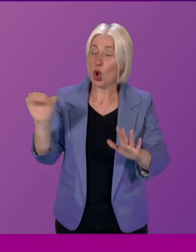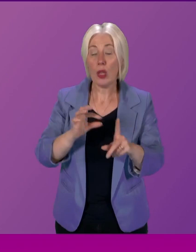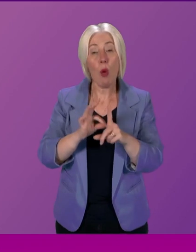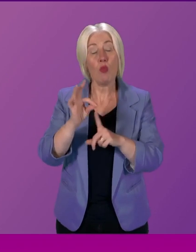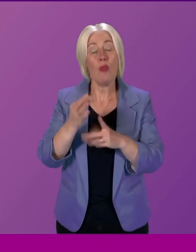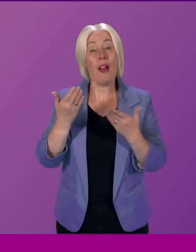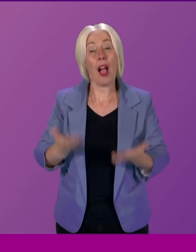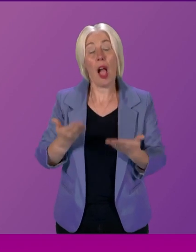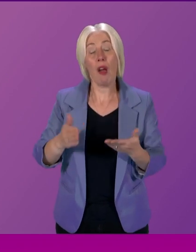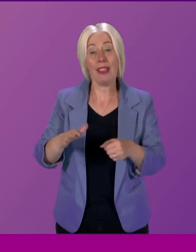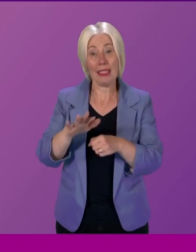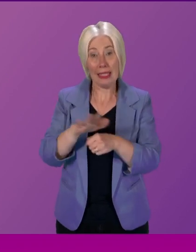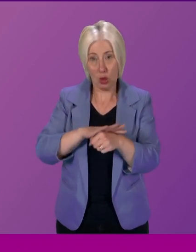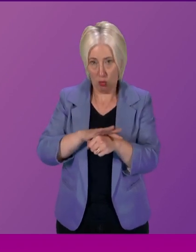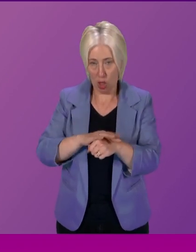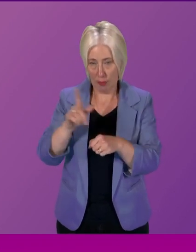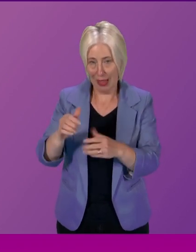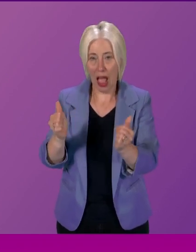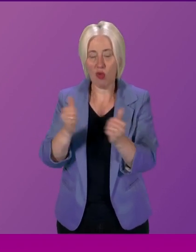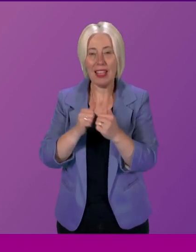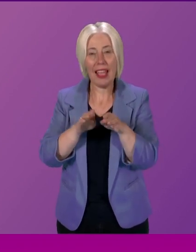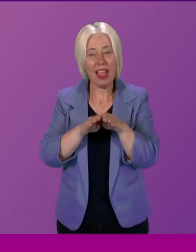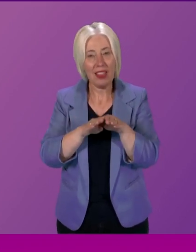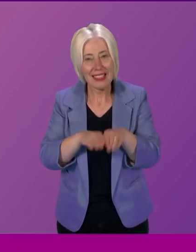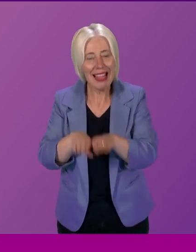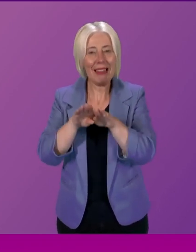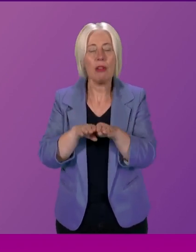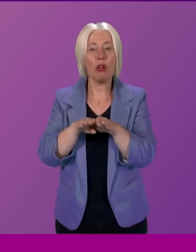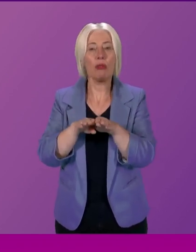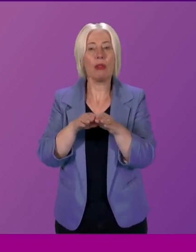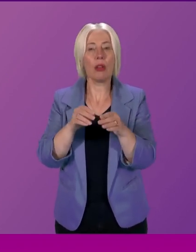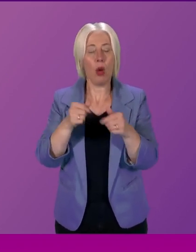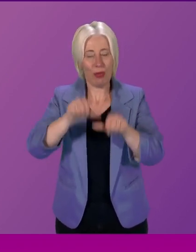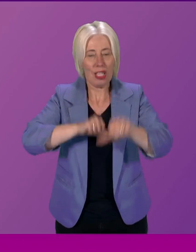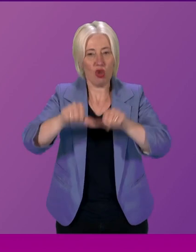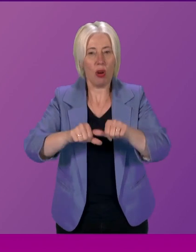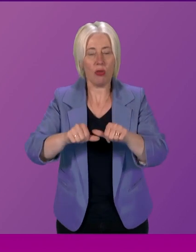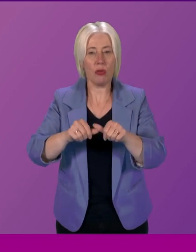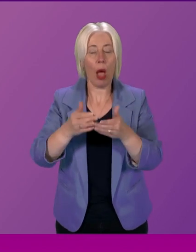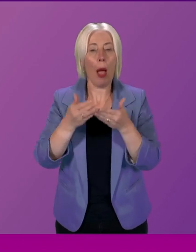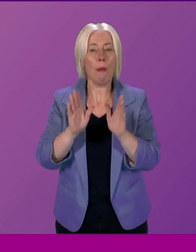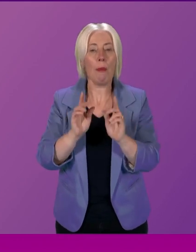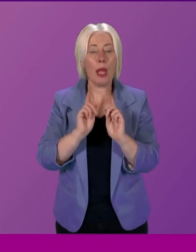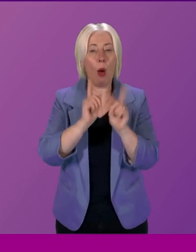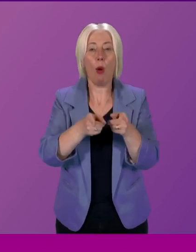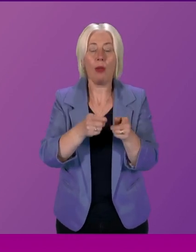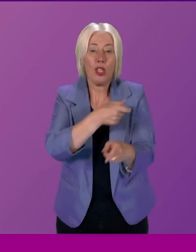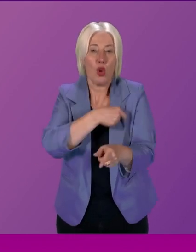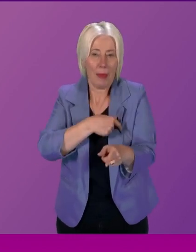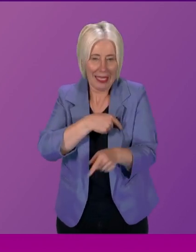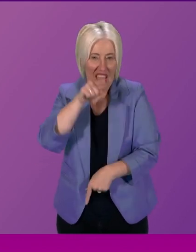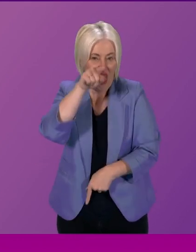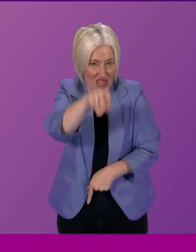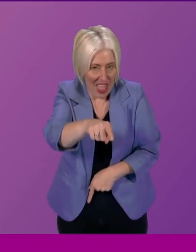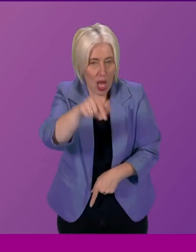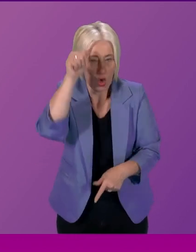and agree with the committee that the Standards, Procedures and Public Appointments Committee should consider ways in which the presiding officer